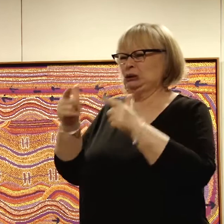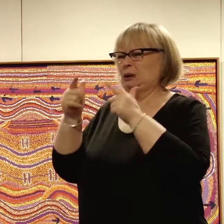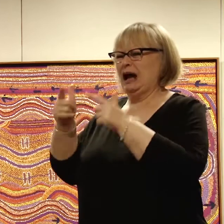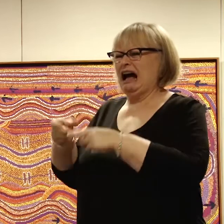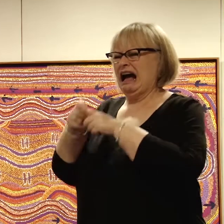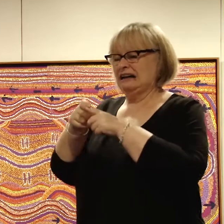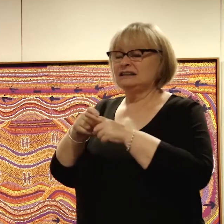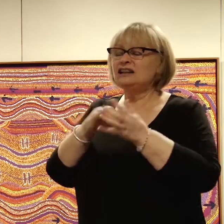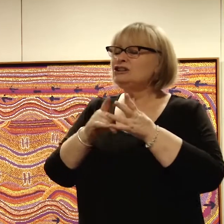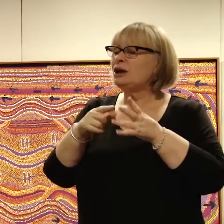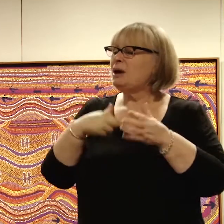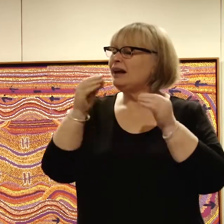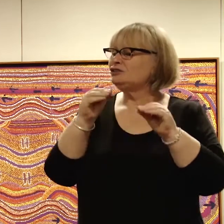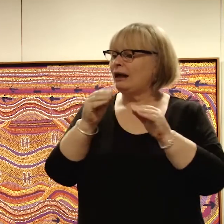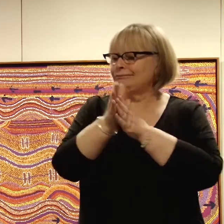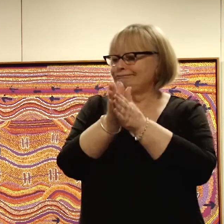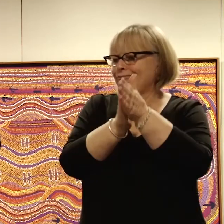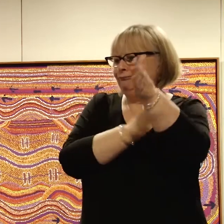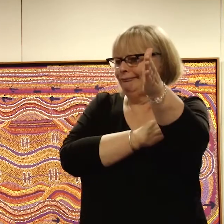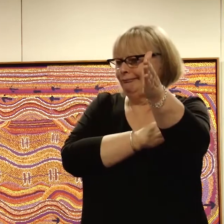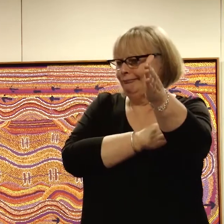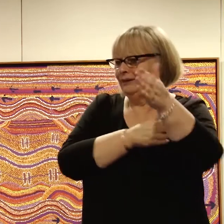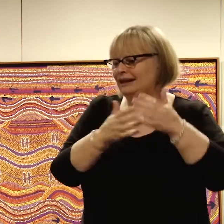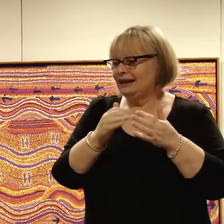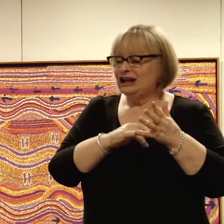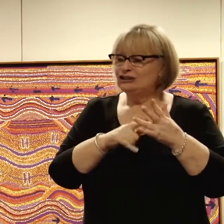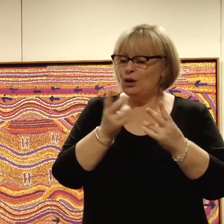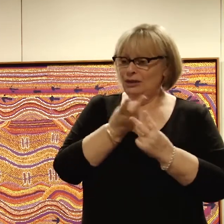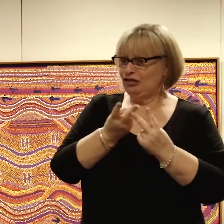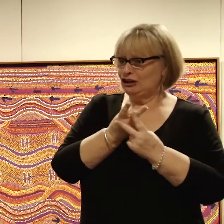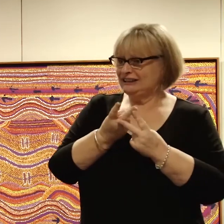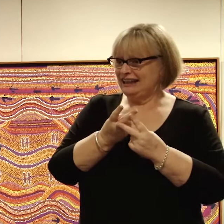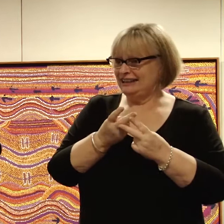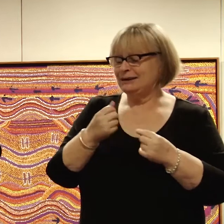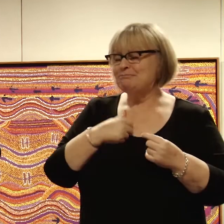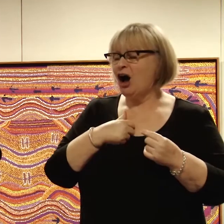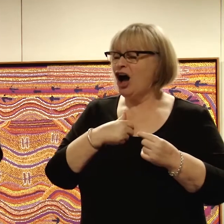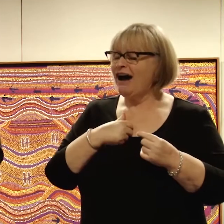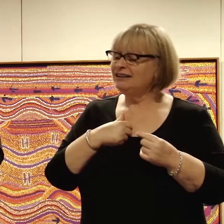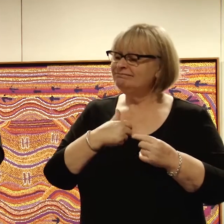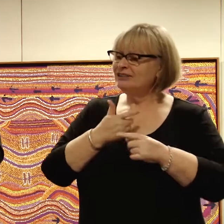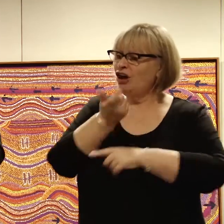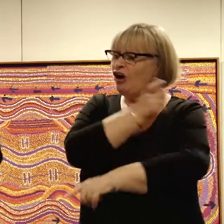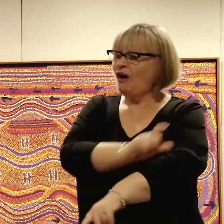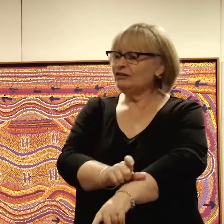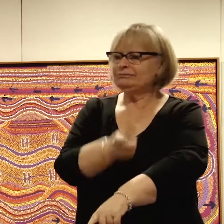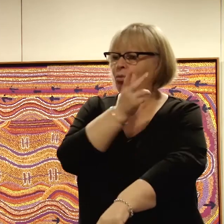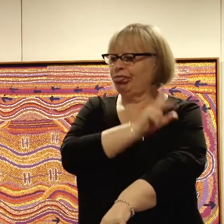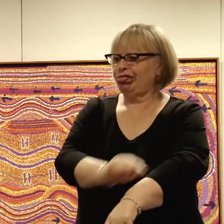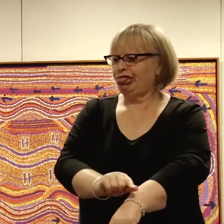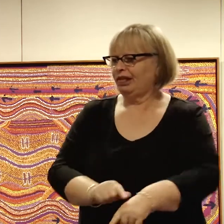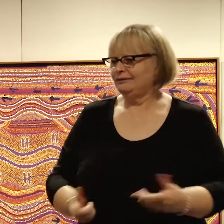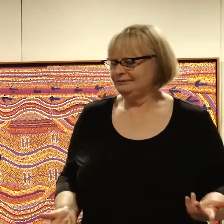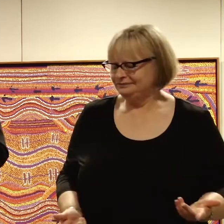education suffered. Put those two things together and it doesn't do much for a young person's self-confidence and self-worth.